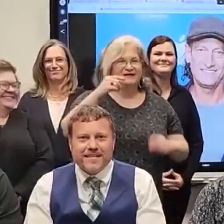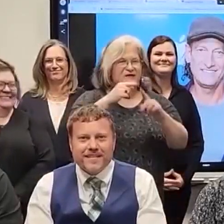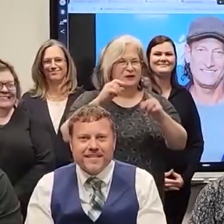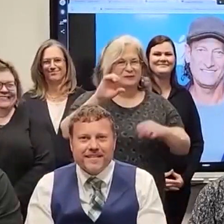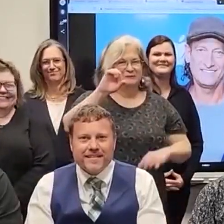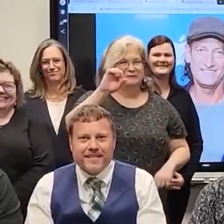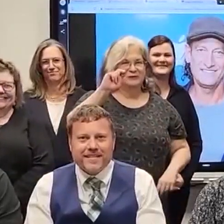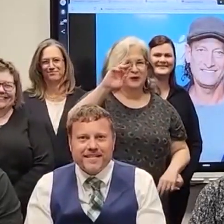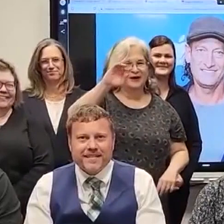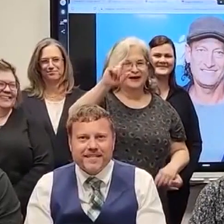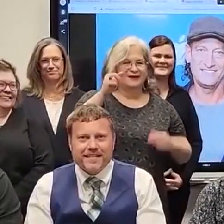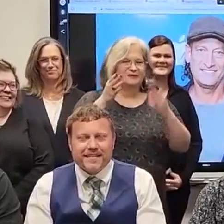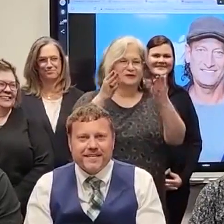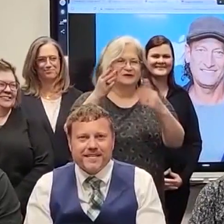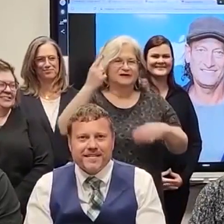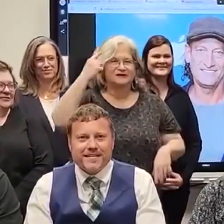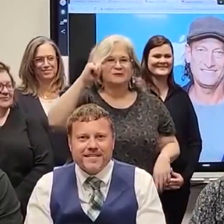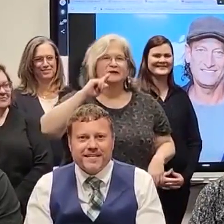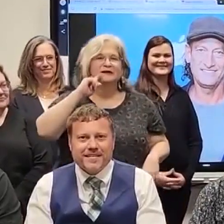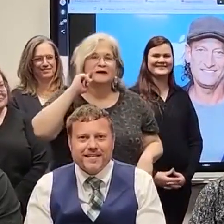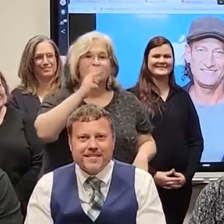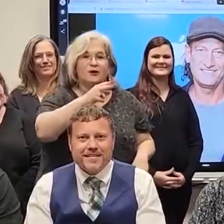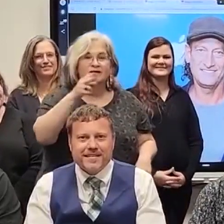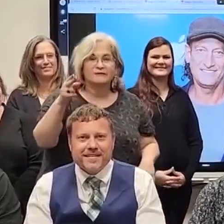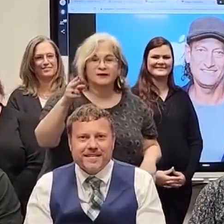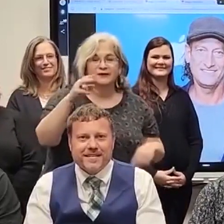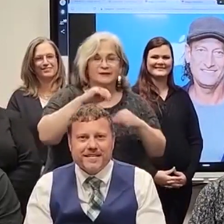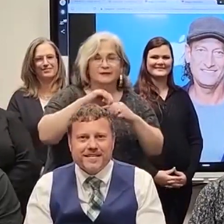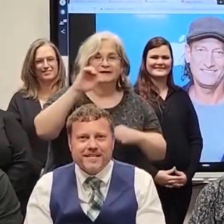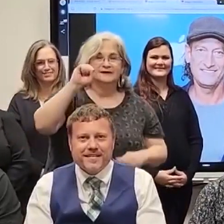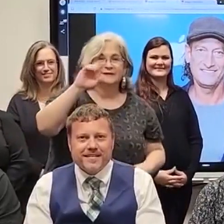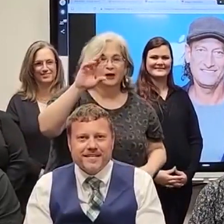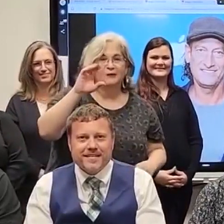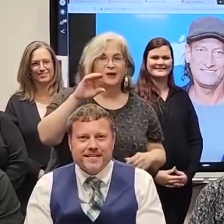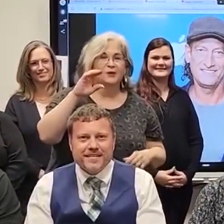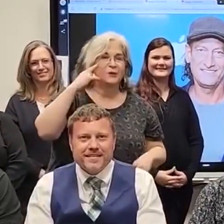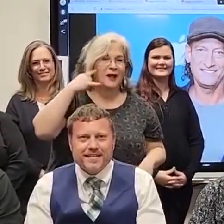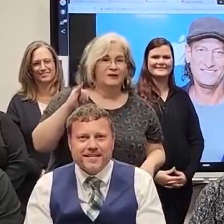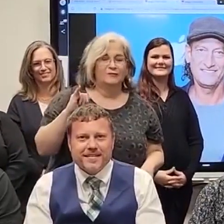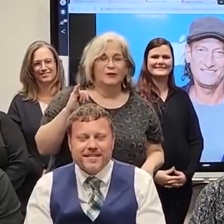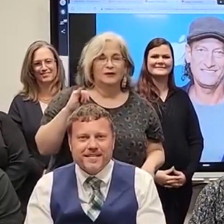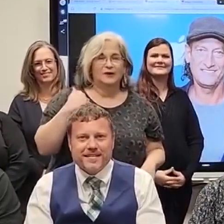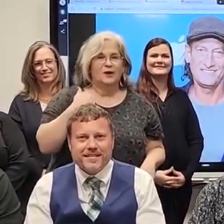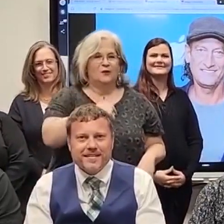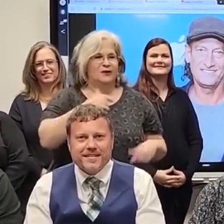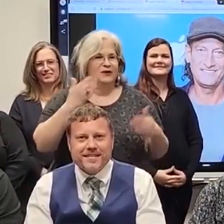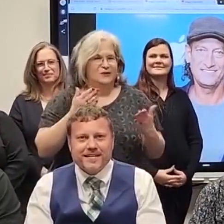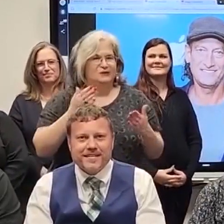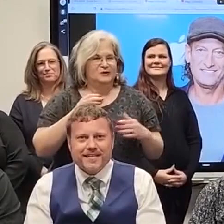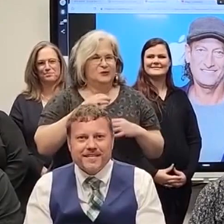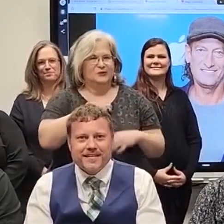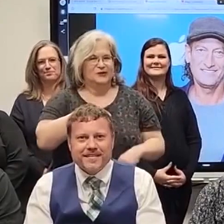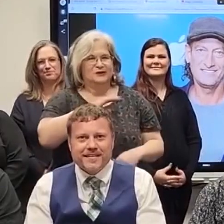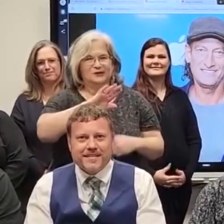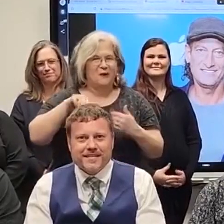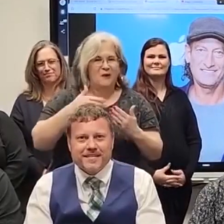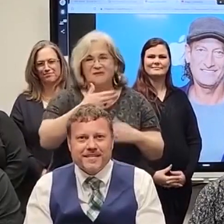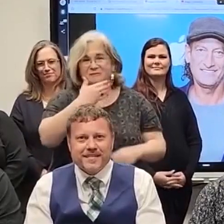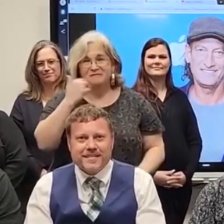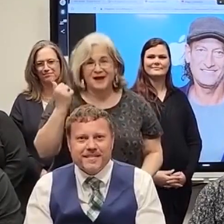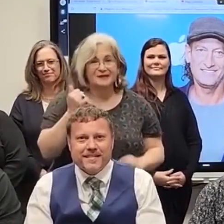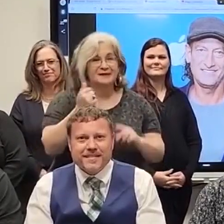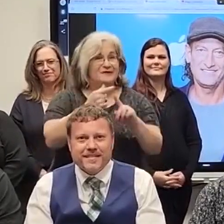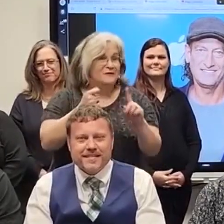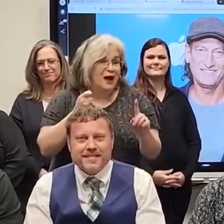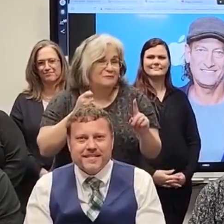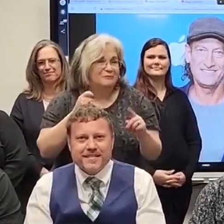Troy Coetzer, and your organization. Why did you guys make this video and what impact has Troy really had on your organization?